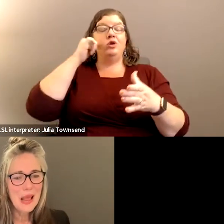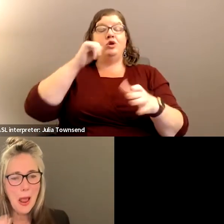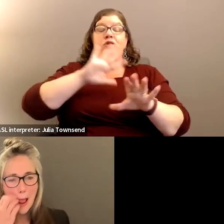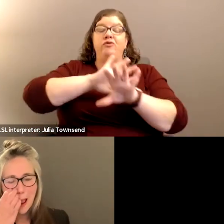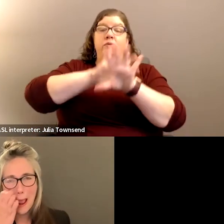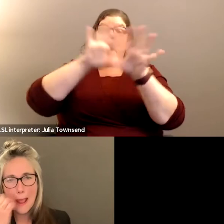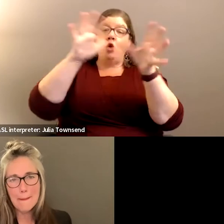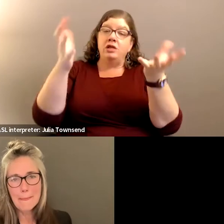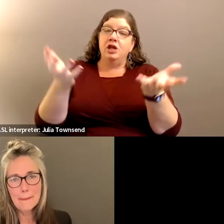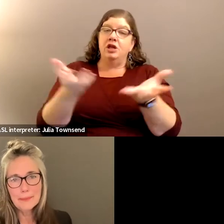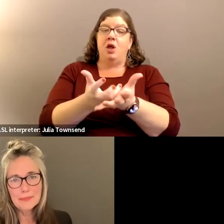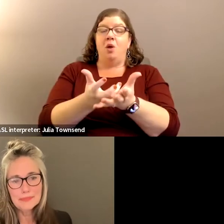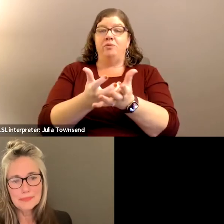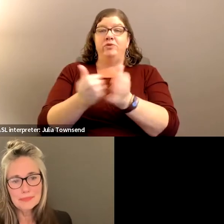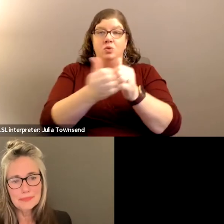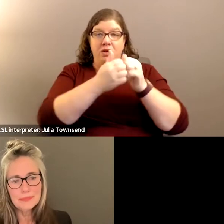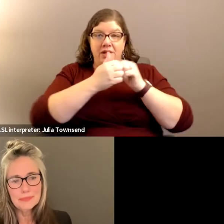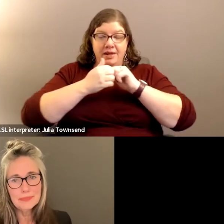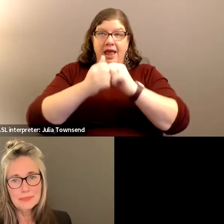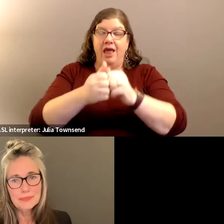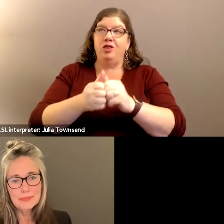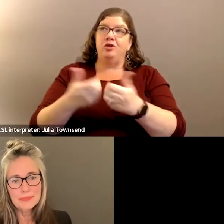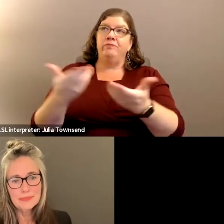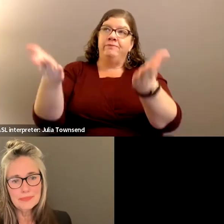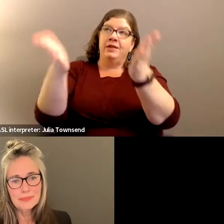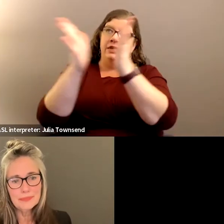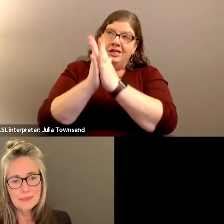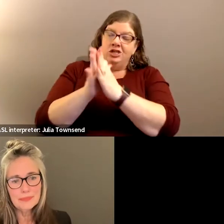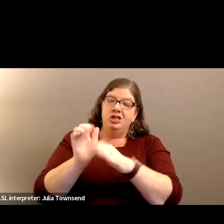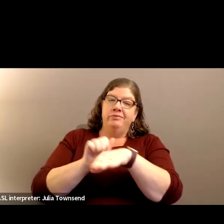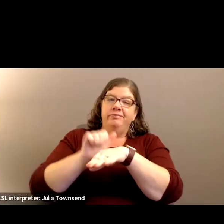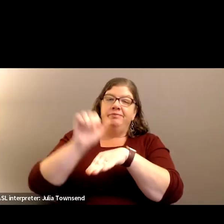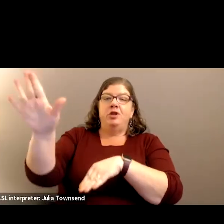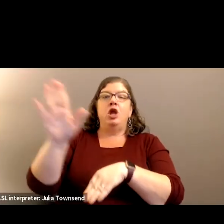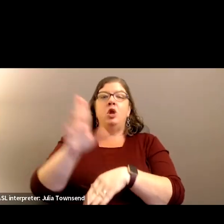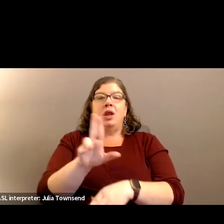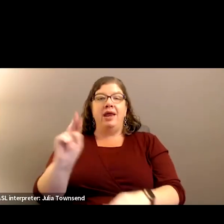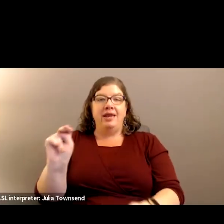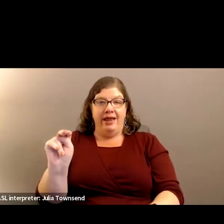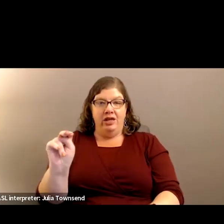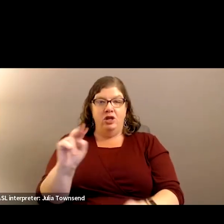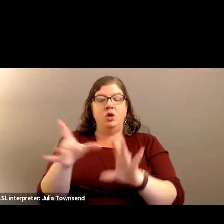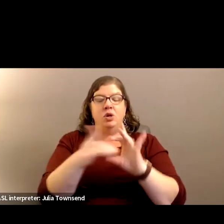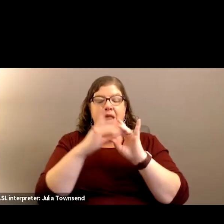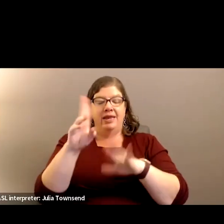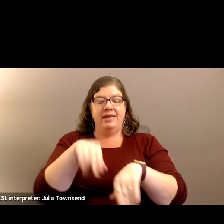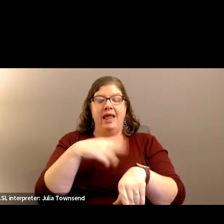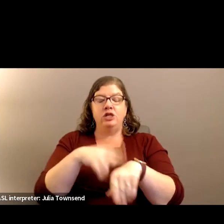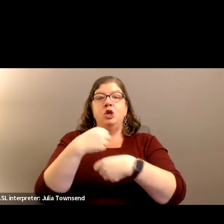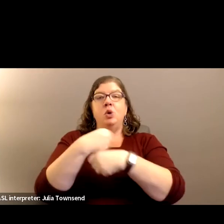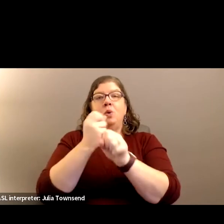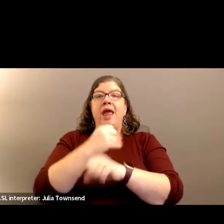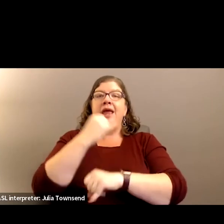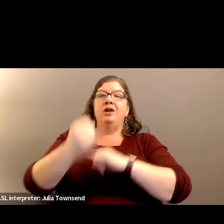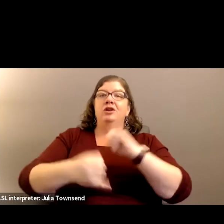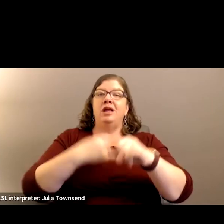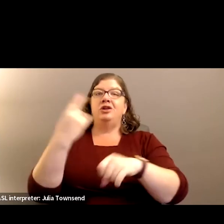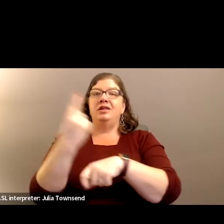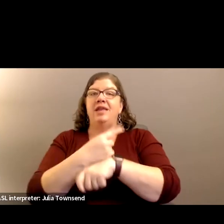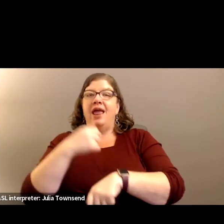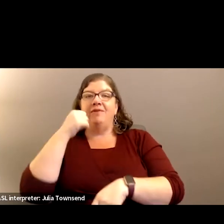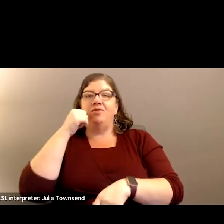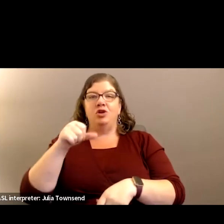together and petitioned the United Nations to create the International Day of the Girl,